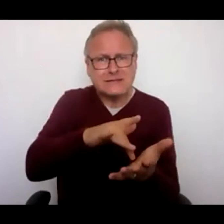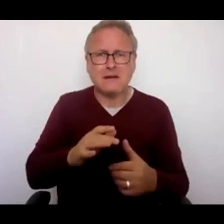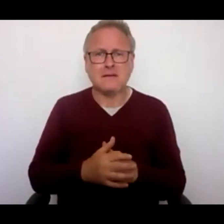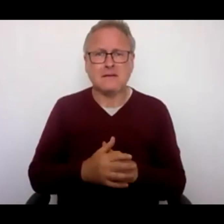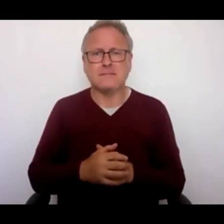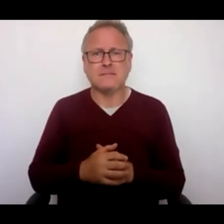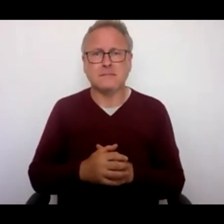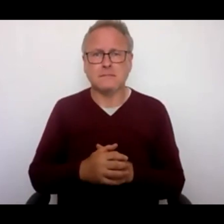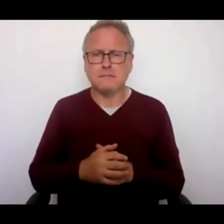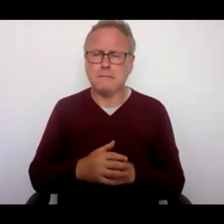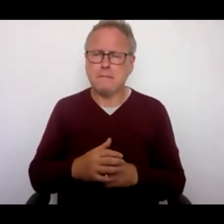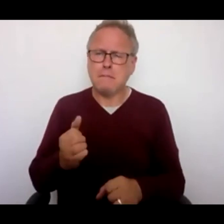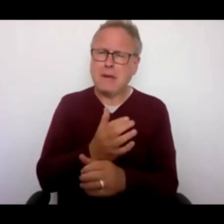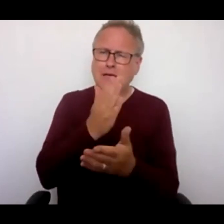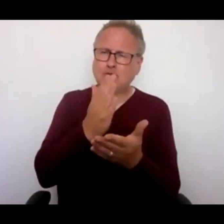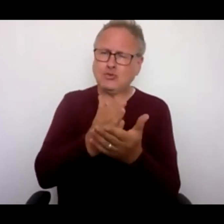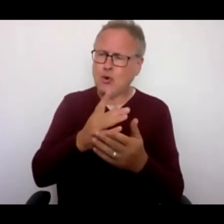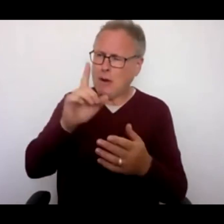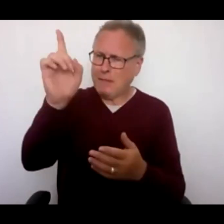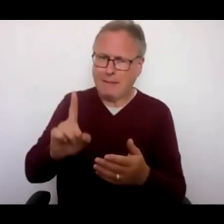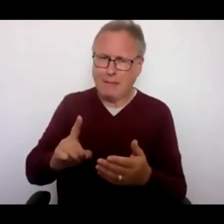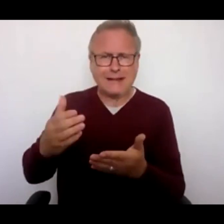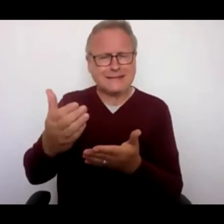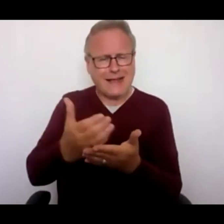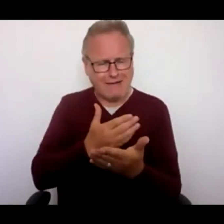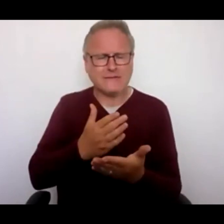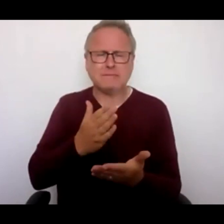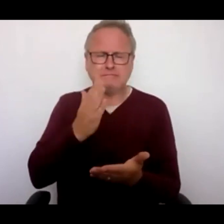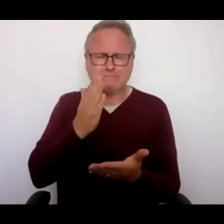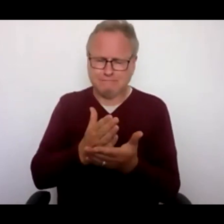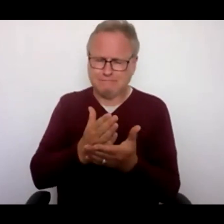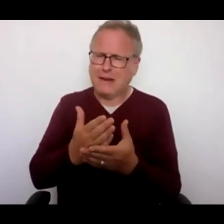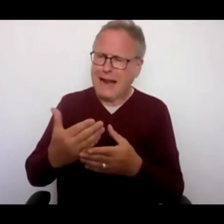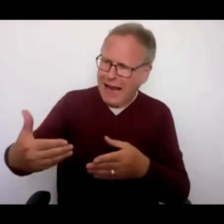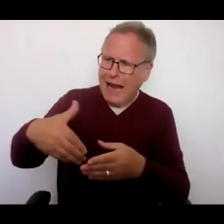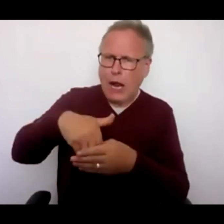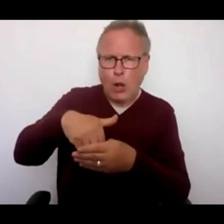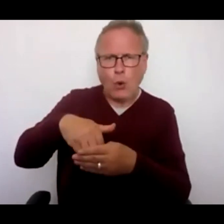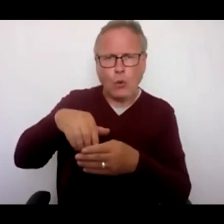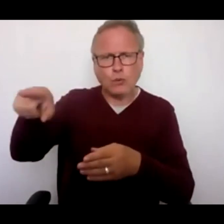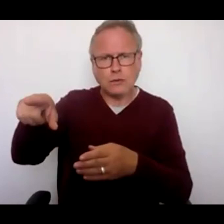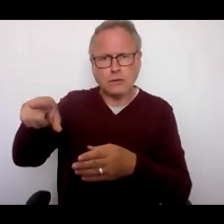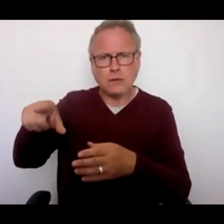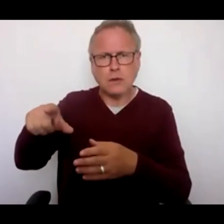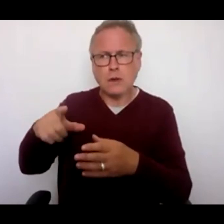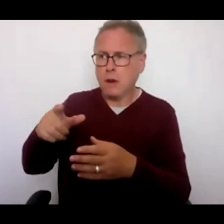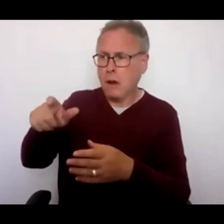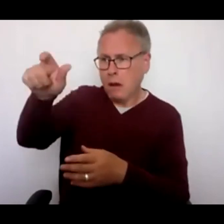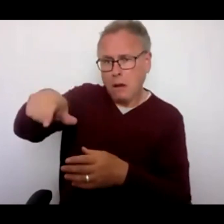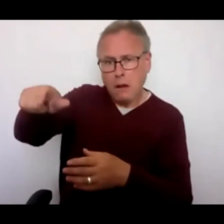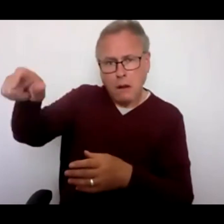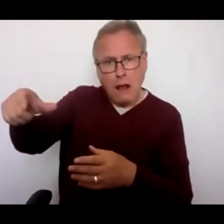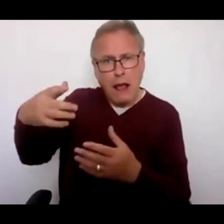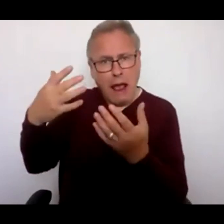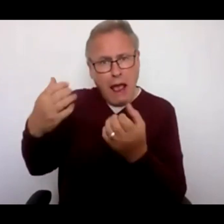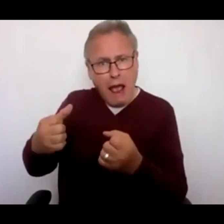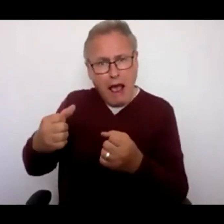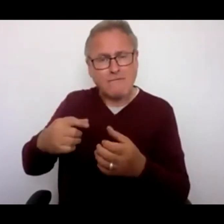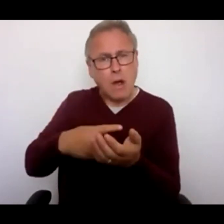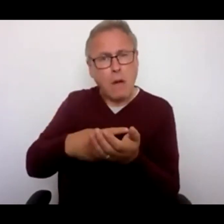people safe in the city must include a way to allow people with blue badges to drive close to where